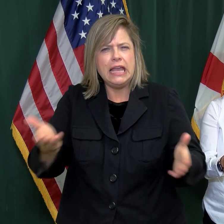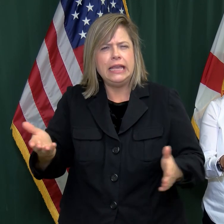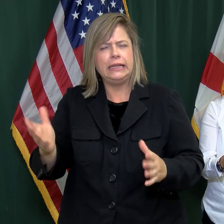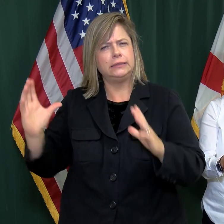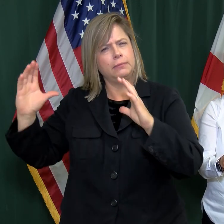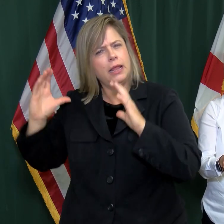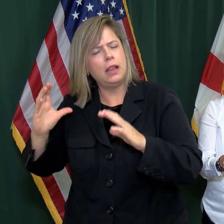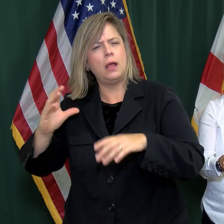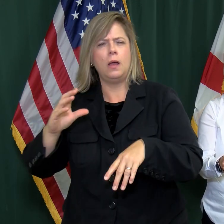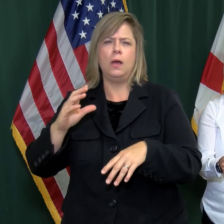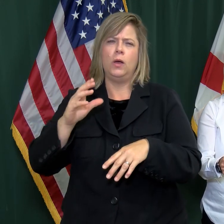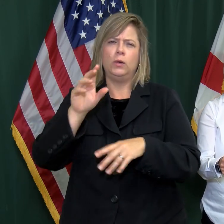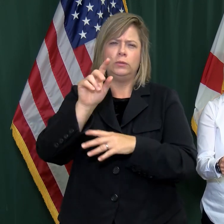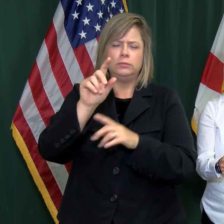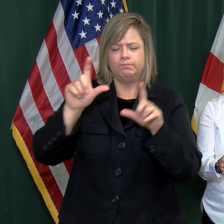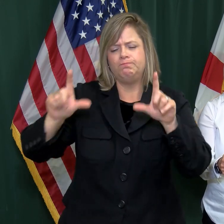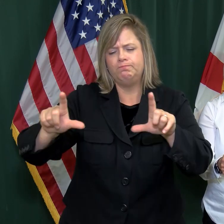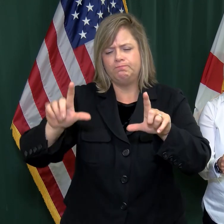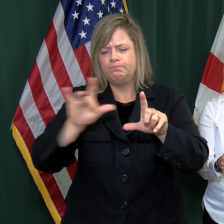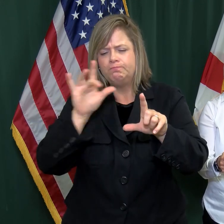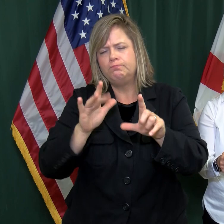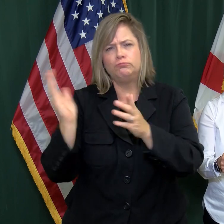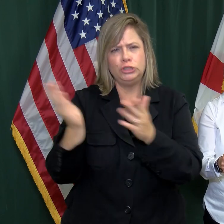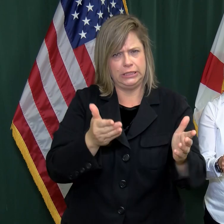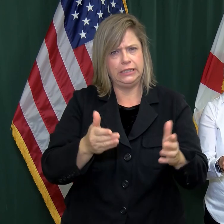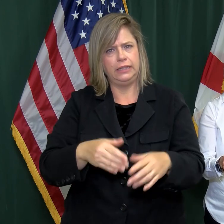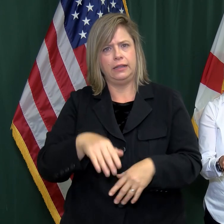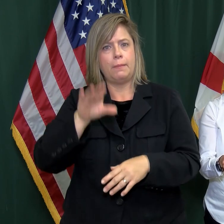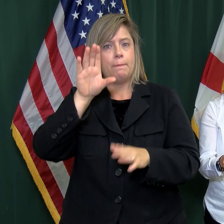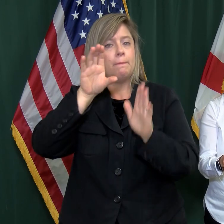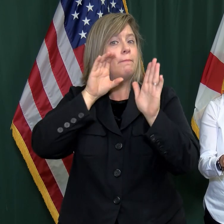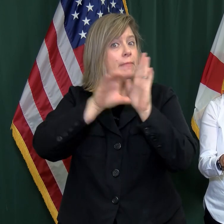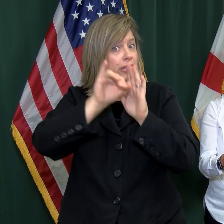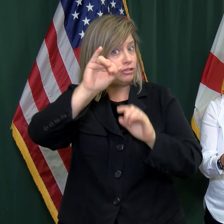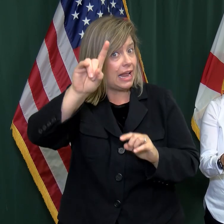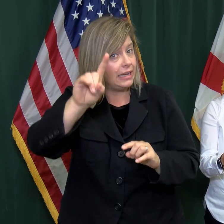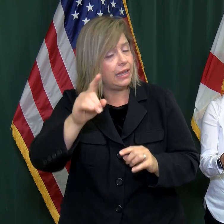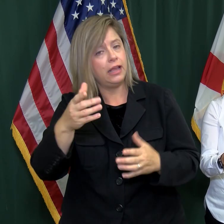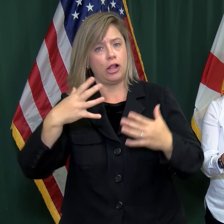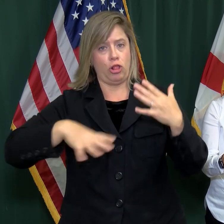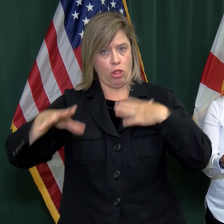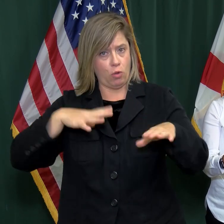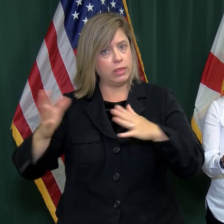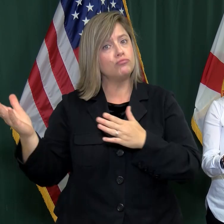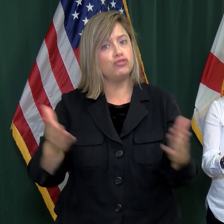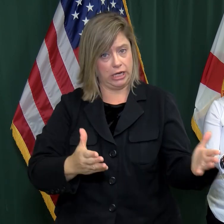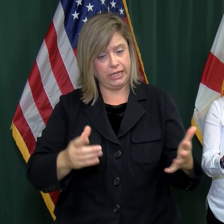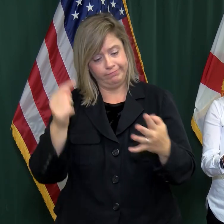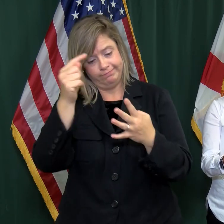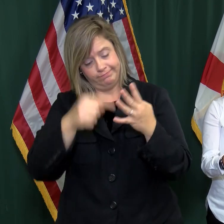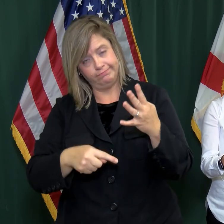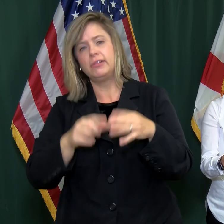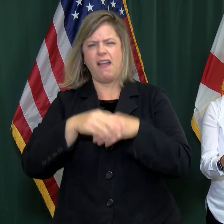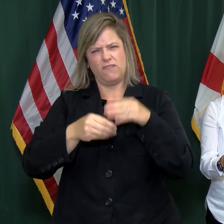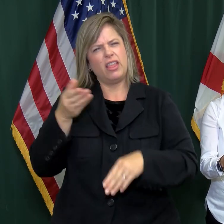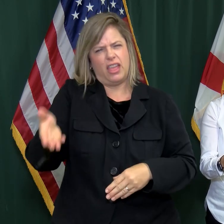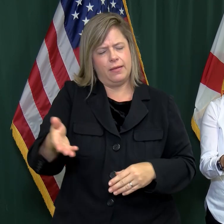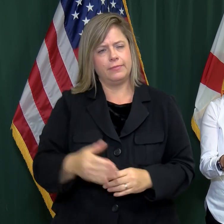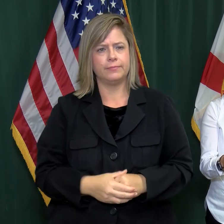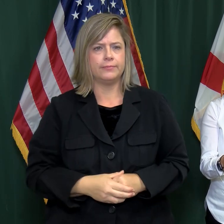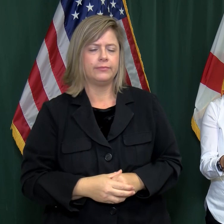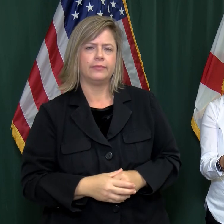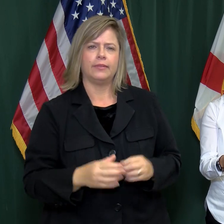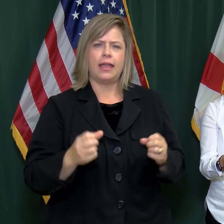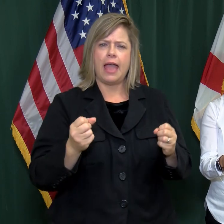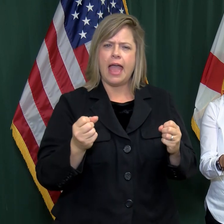items. Photo identification. And extra clothing. How long do